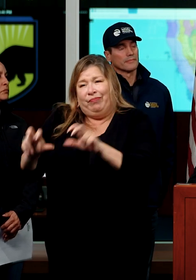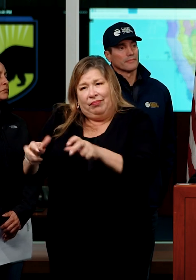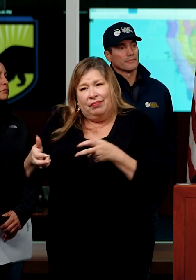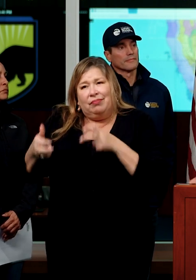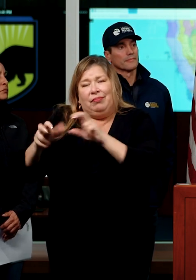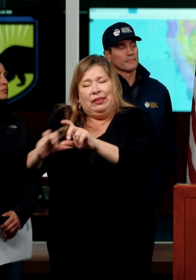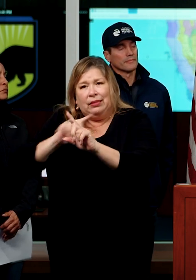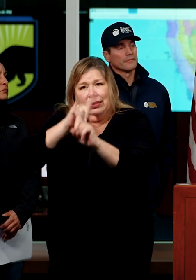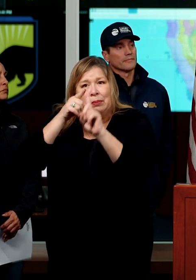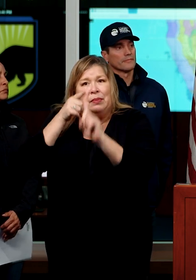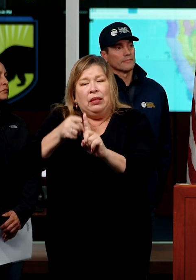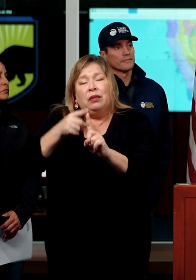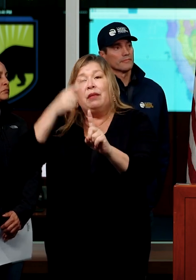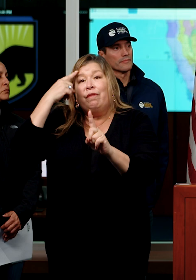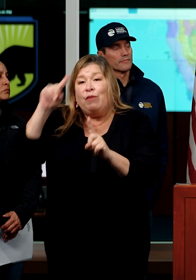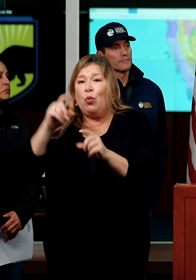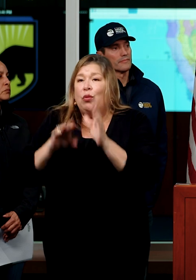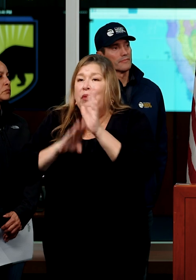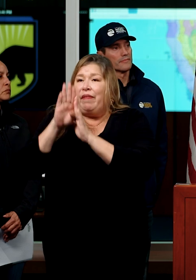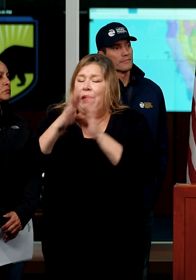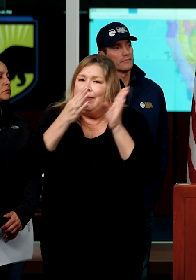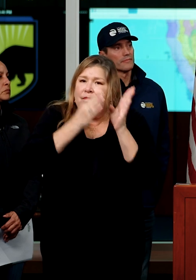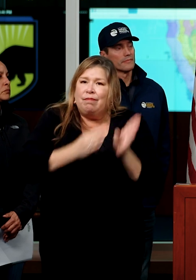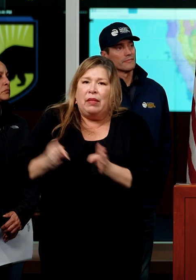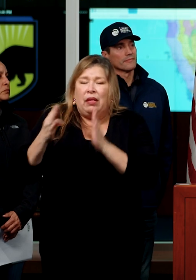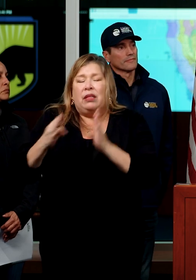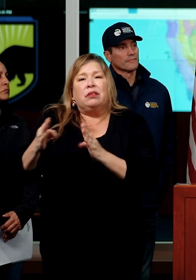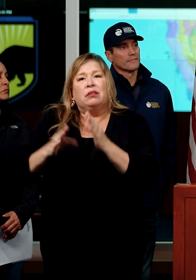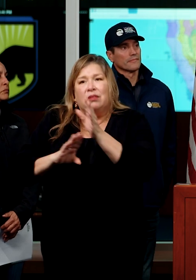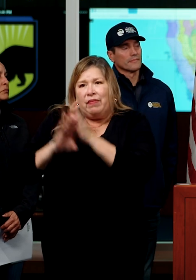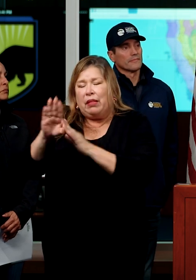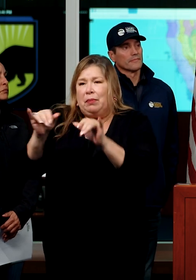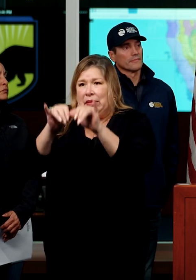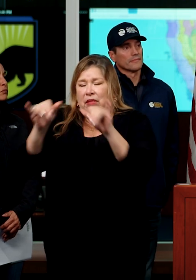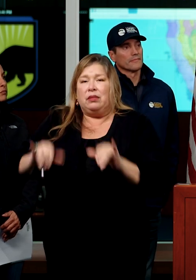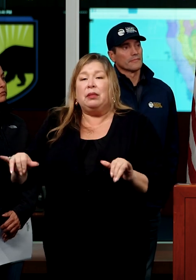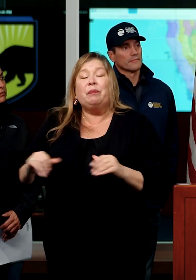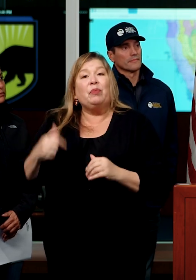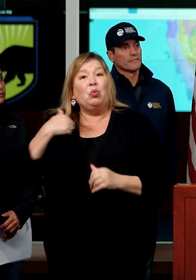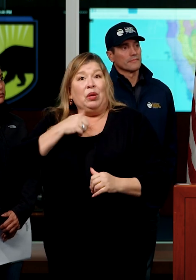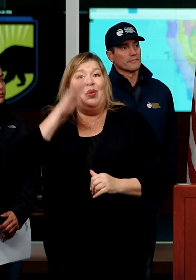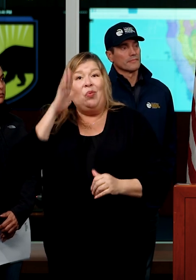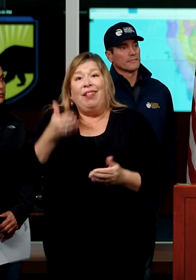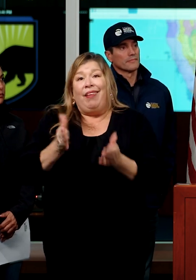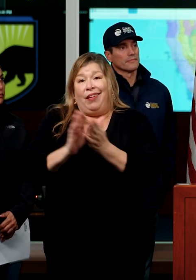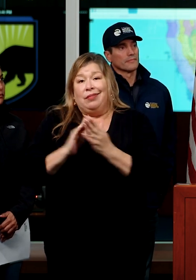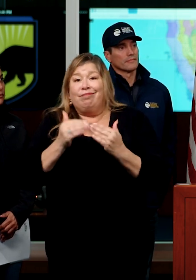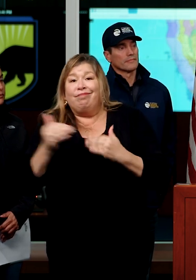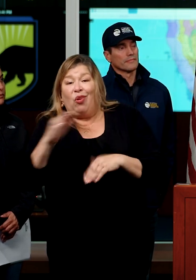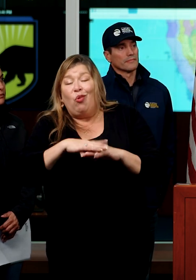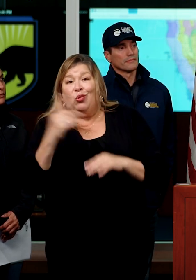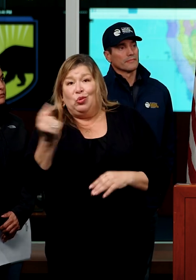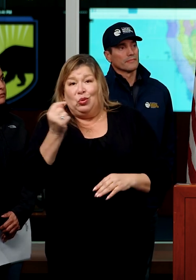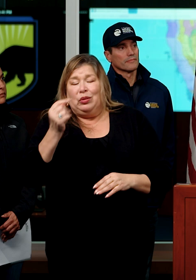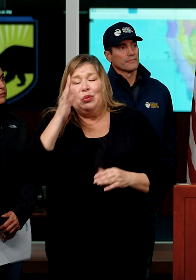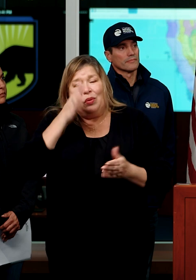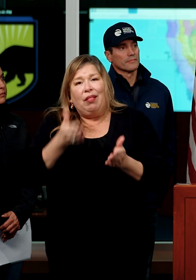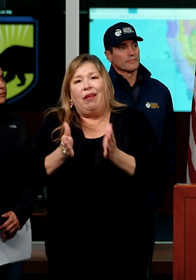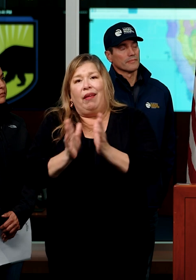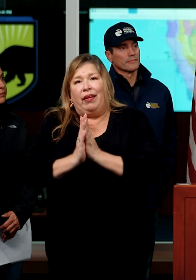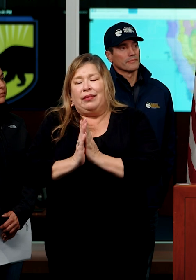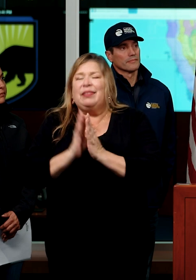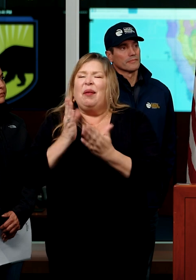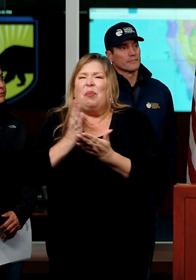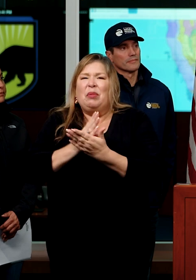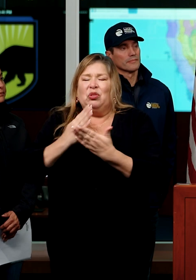specifically in strategies in this space. Uh, we are gonna be requesting on Tuesday with my budget that is already